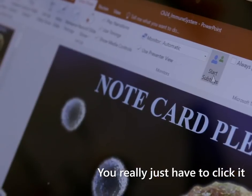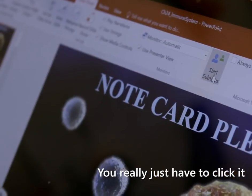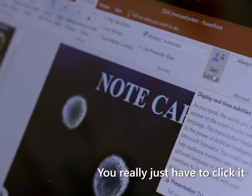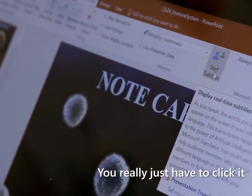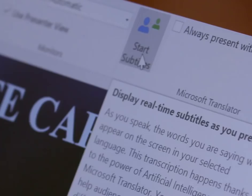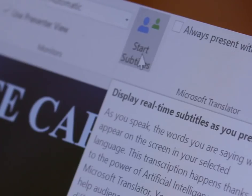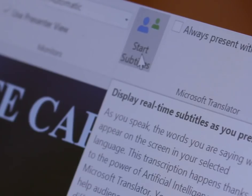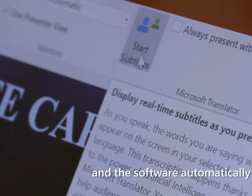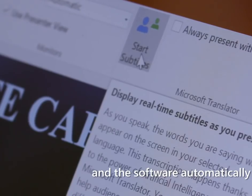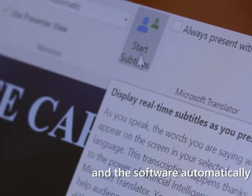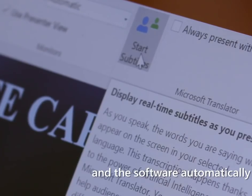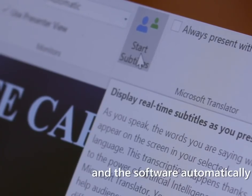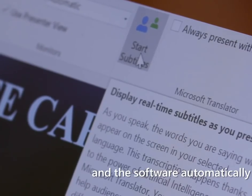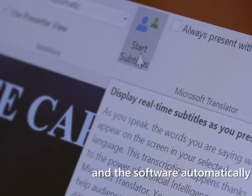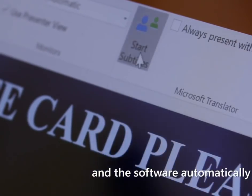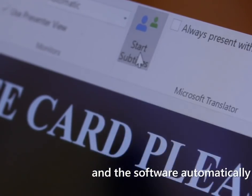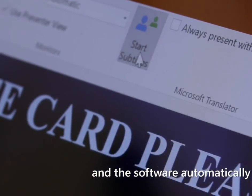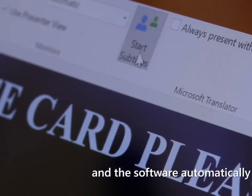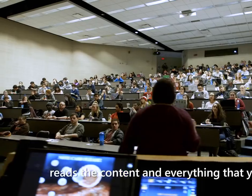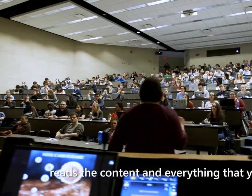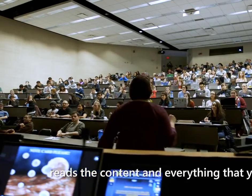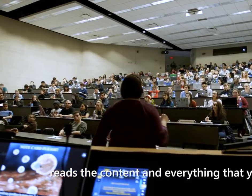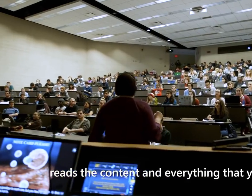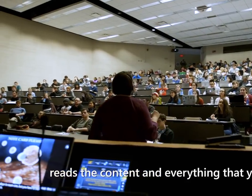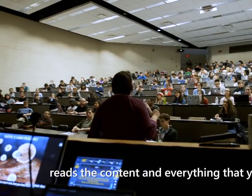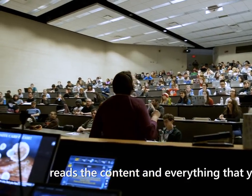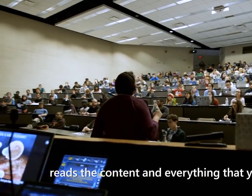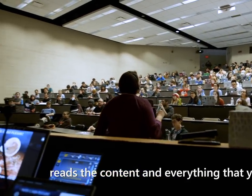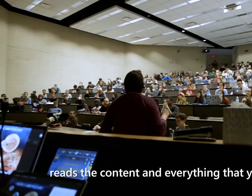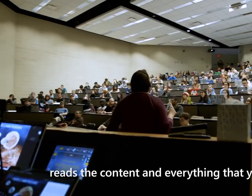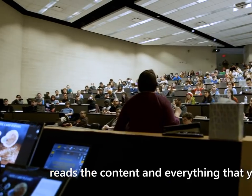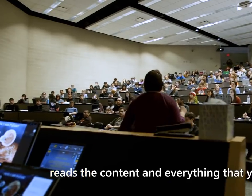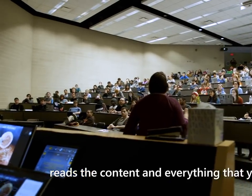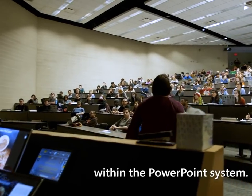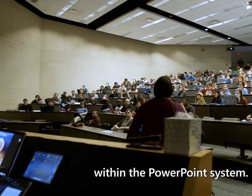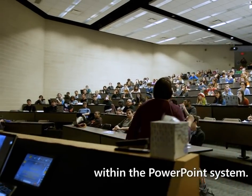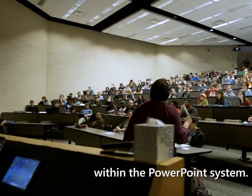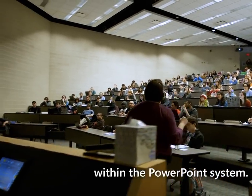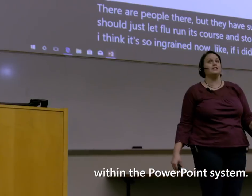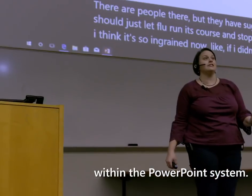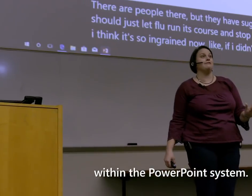click it, and the software automatically reads the content and everything that you have within the PowerPoint system.